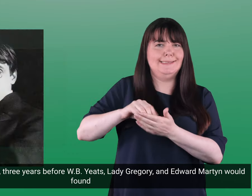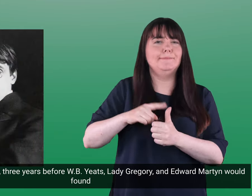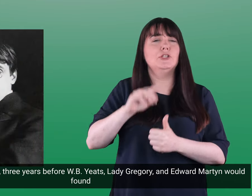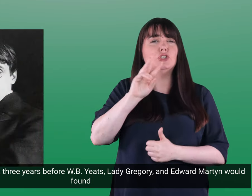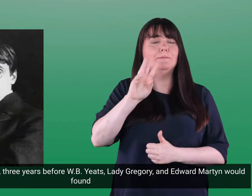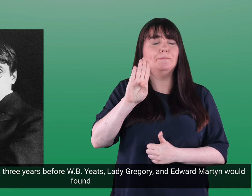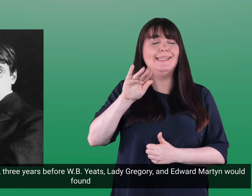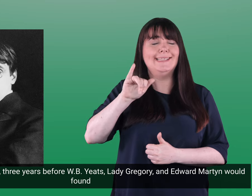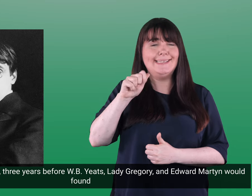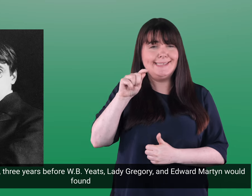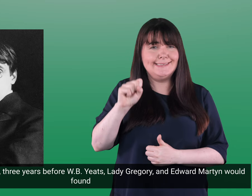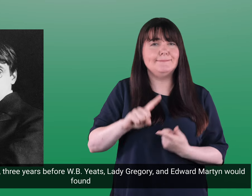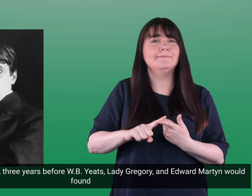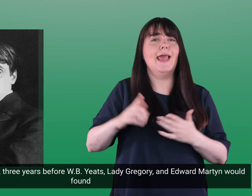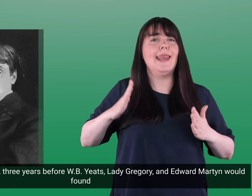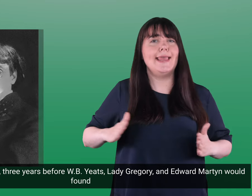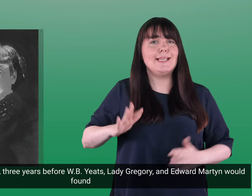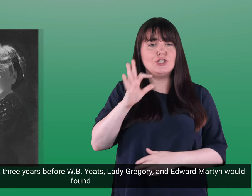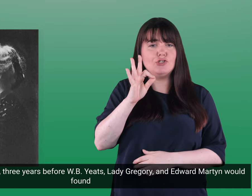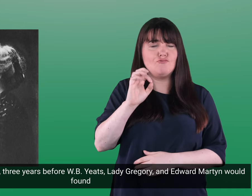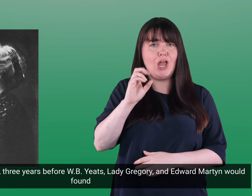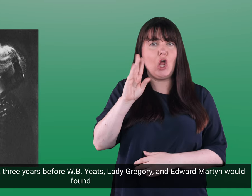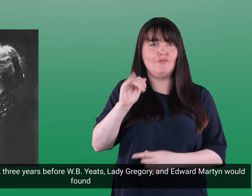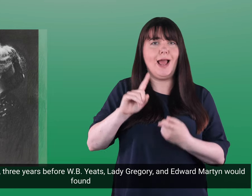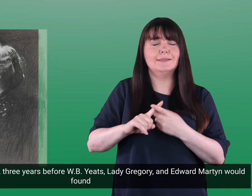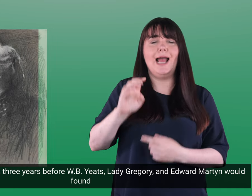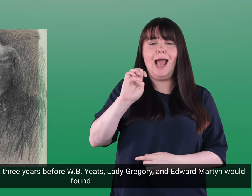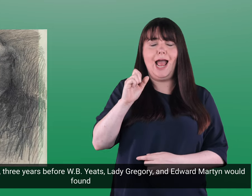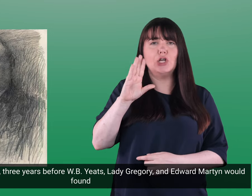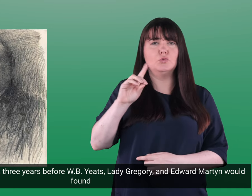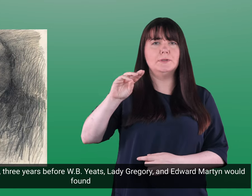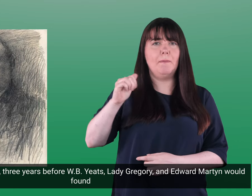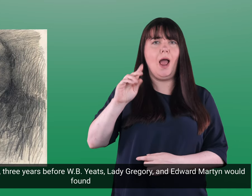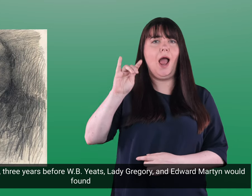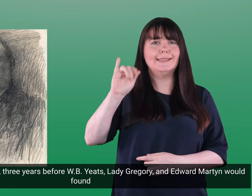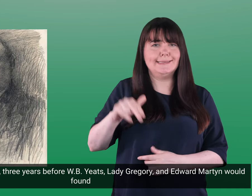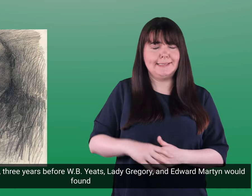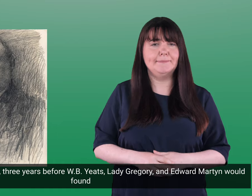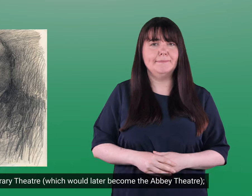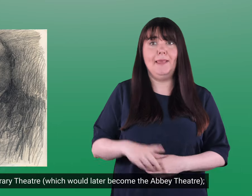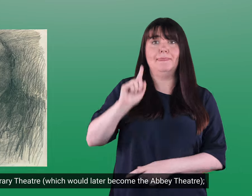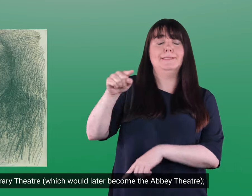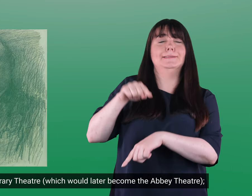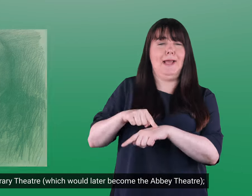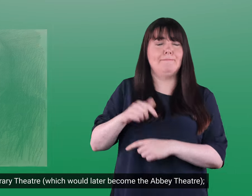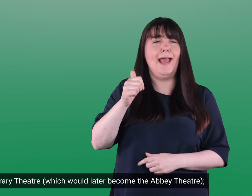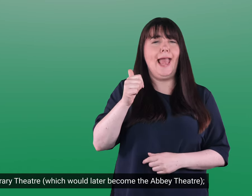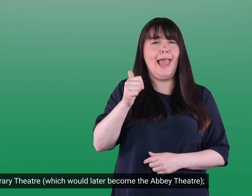Gregory and Edward Martin would found the Irish Literary Theatre, which would later become